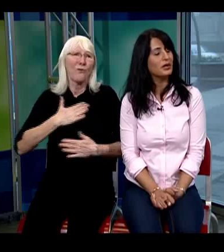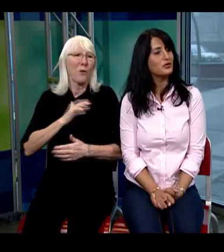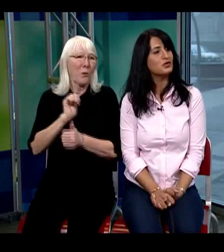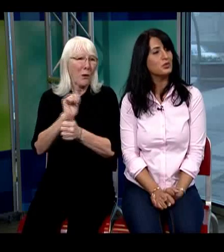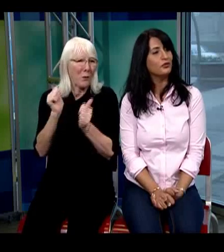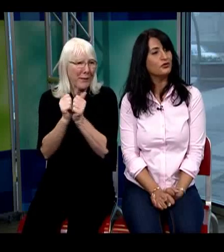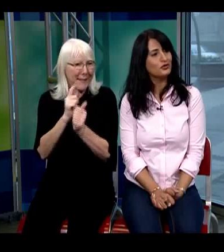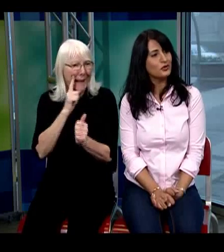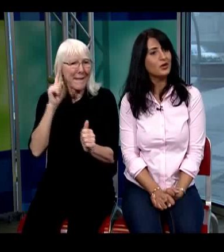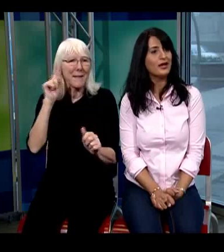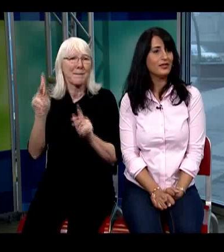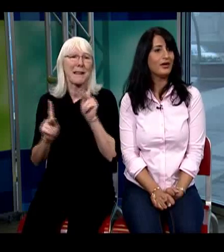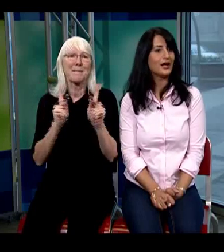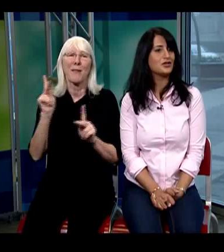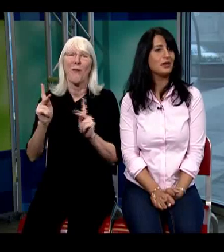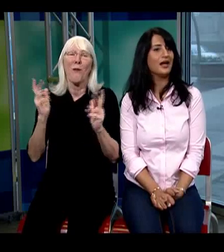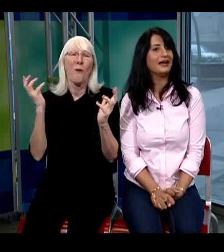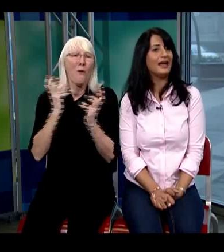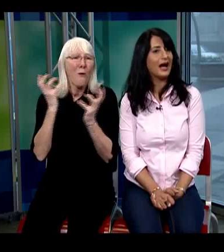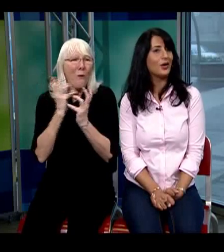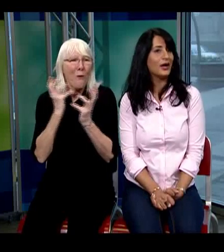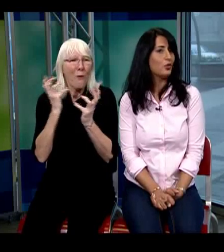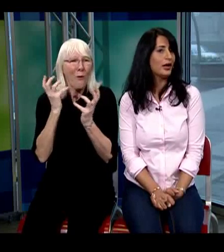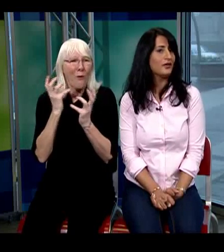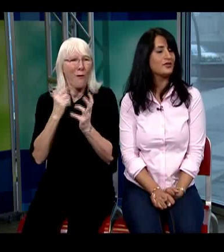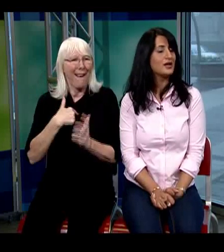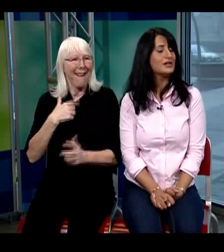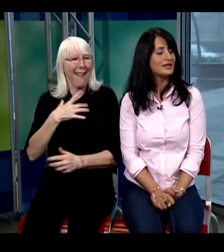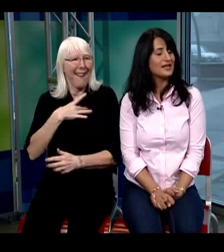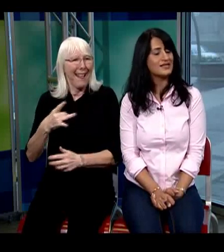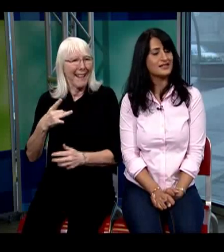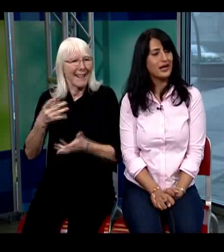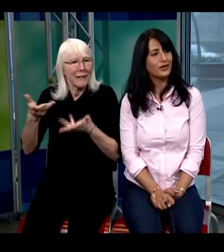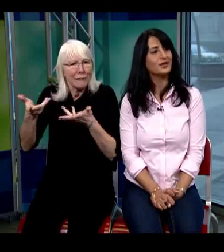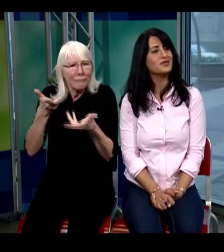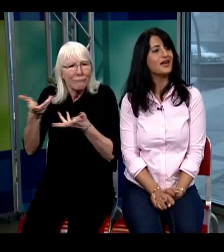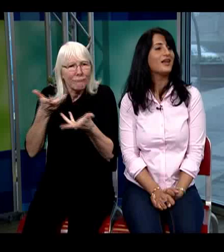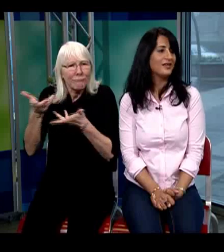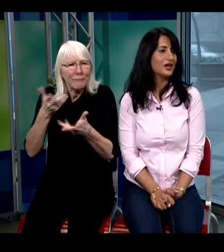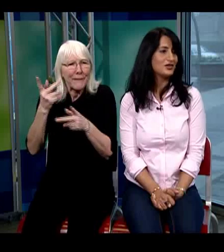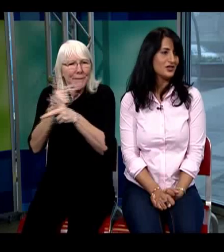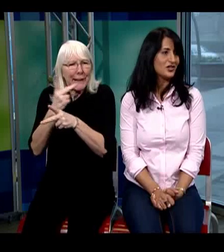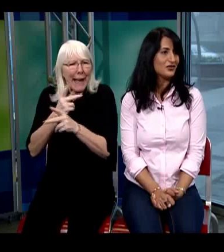able to move through their action plan and how and what kind of successes and outcomes they actually achieve.